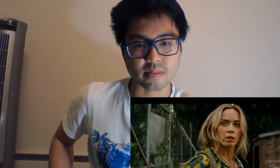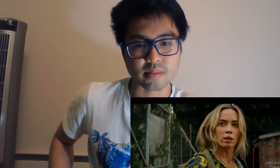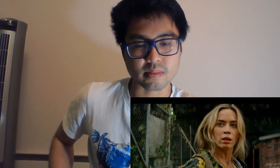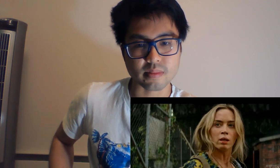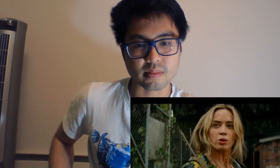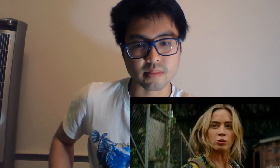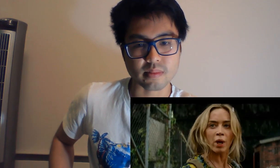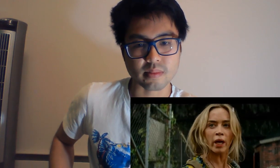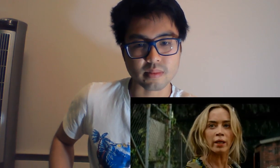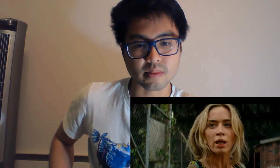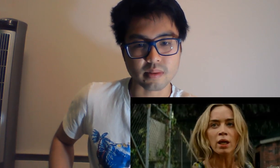Run again!